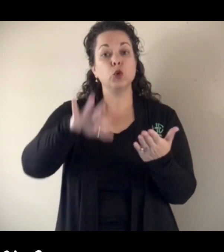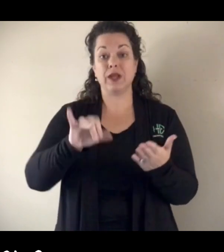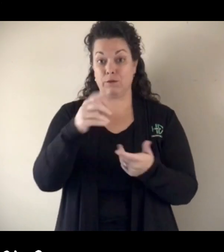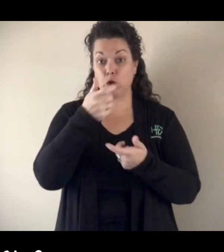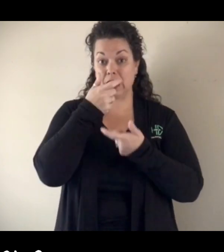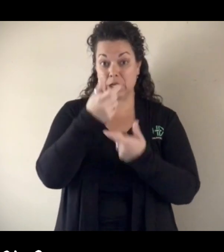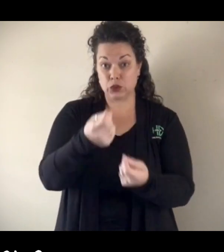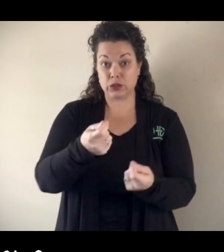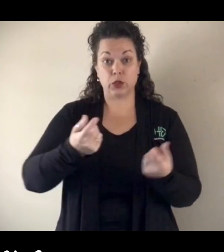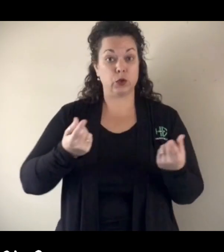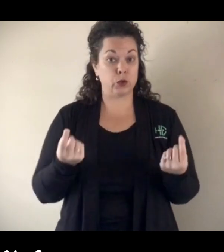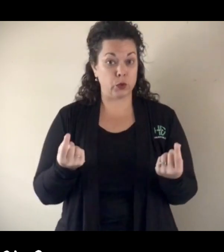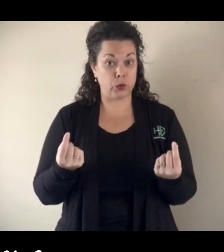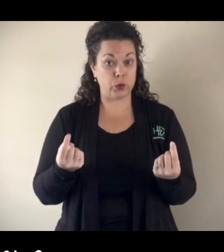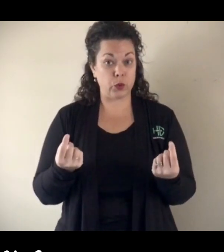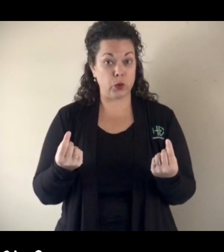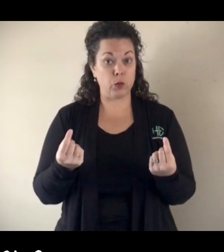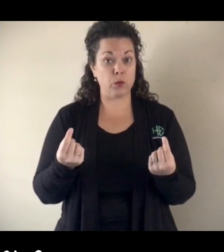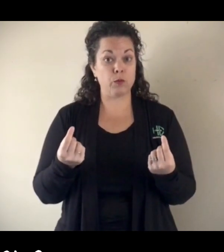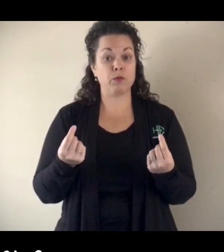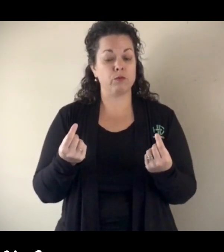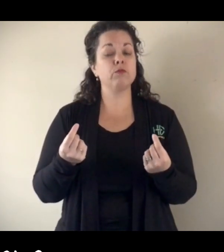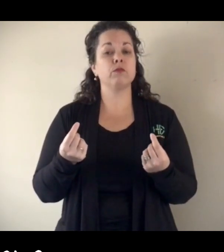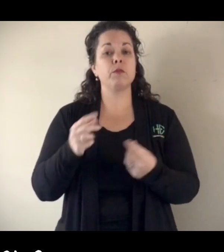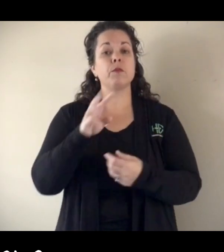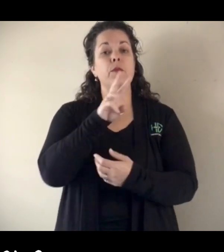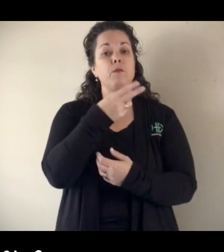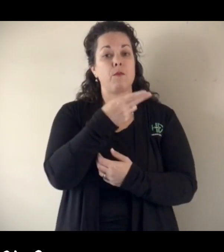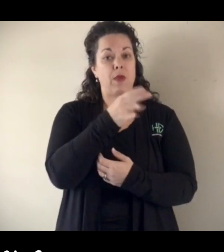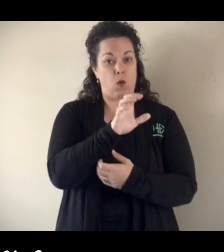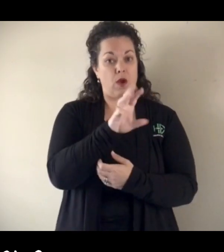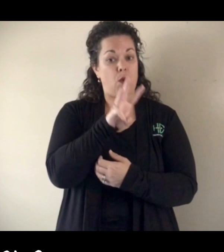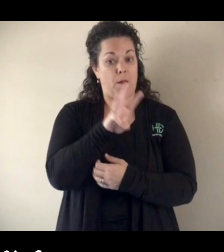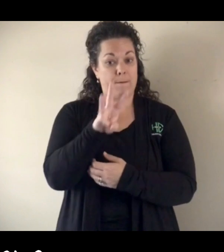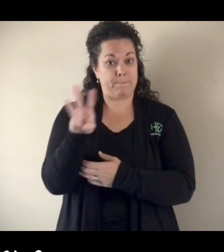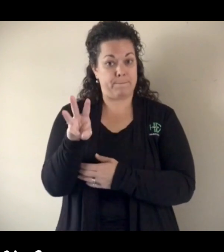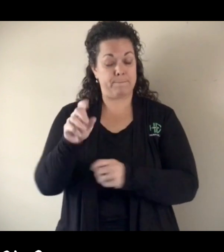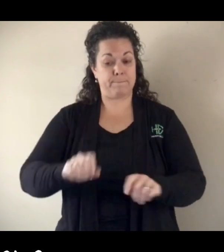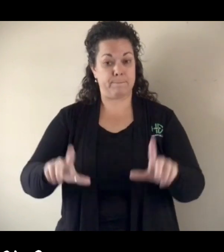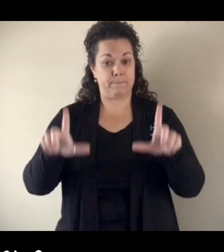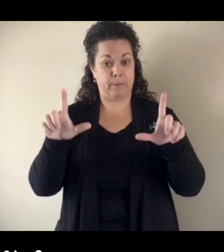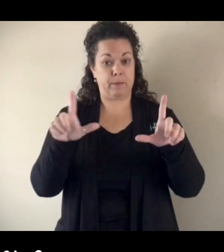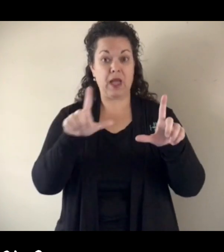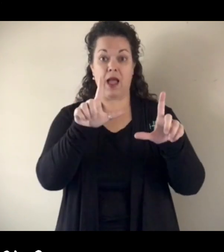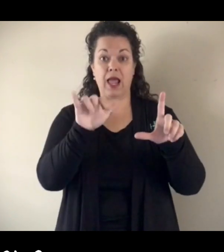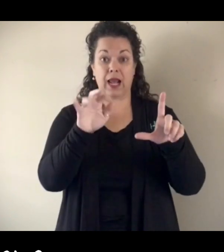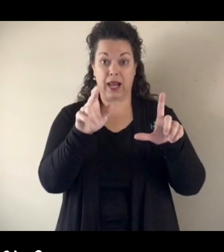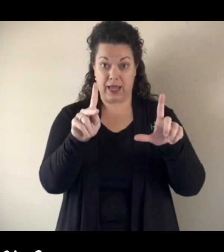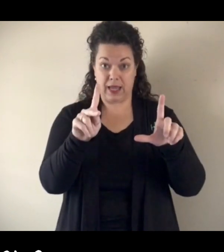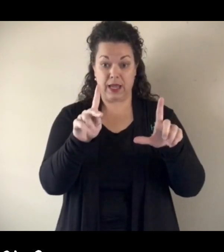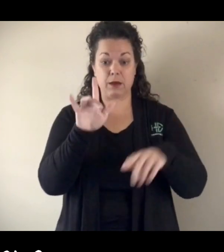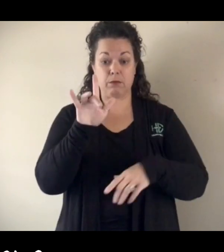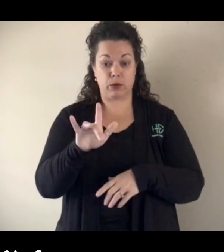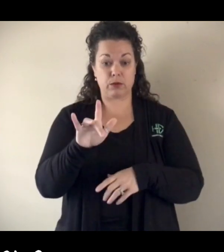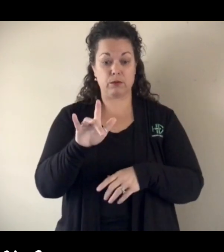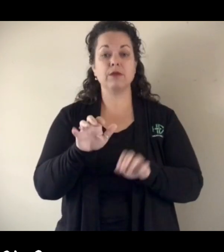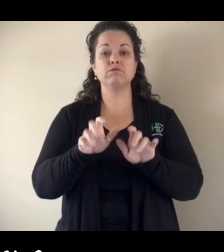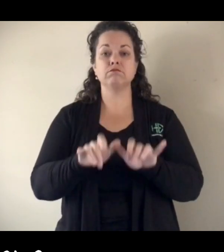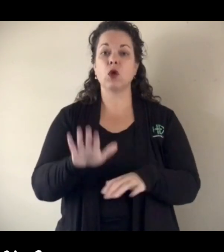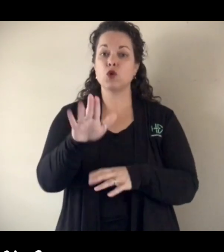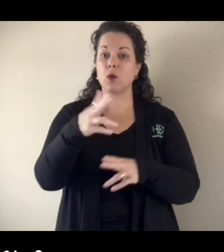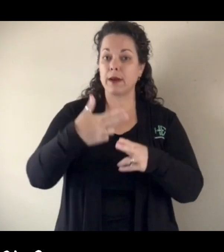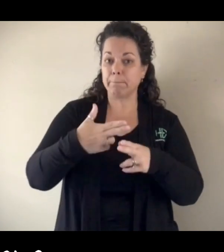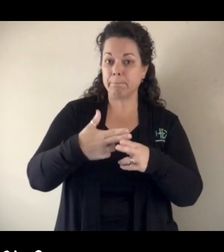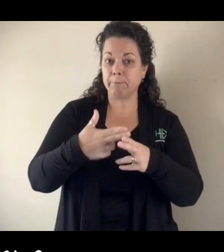interested in them. All you're going to have to do is go to the website and you're going to see a link and you'll be able to put your name and your address